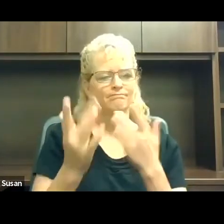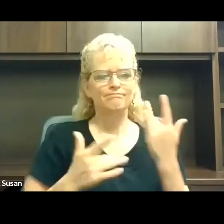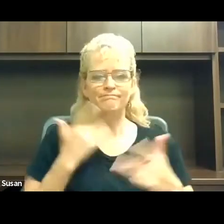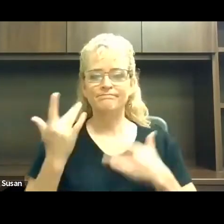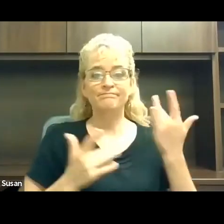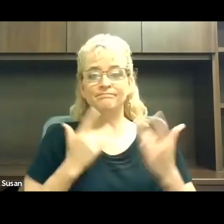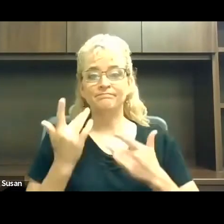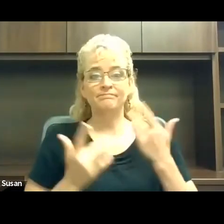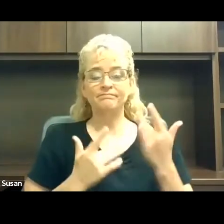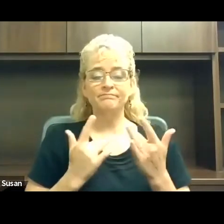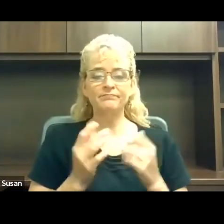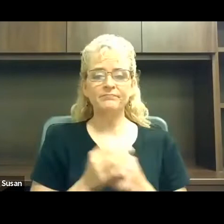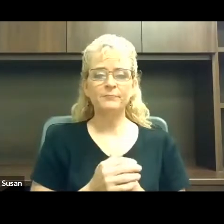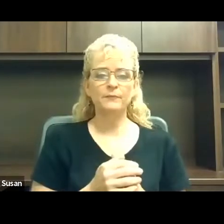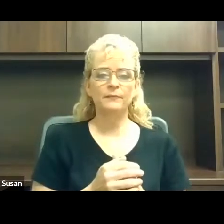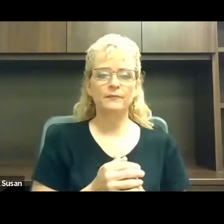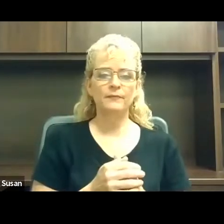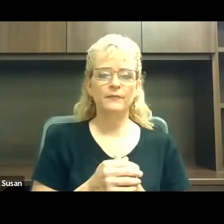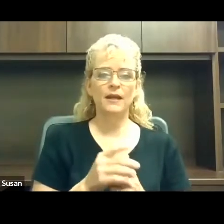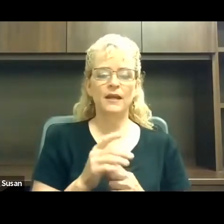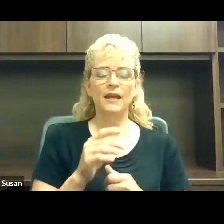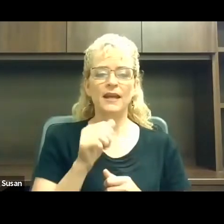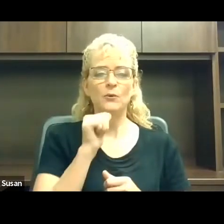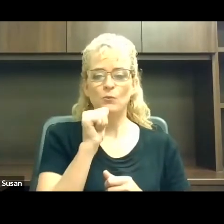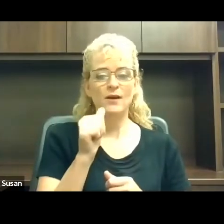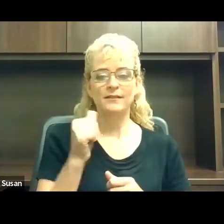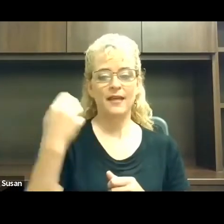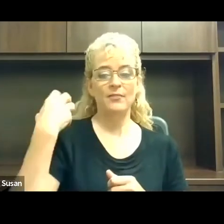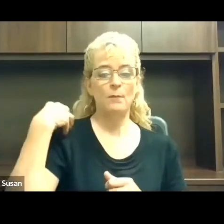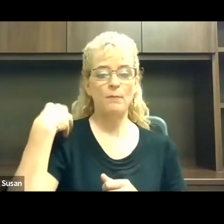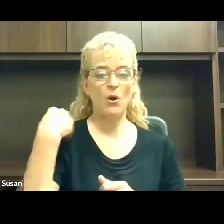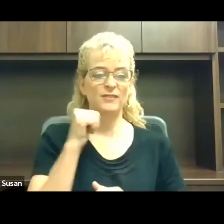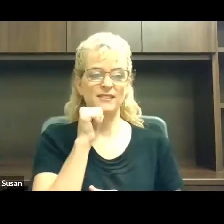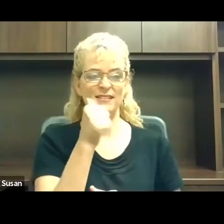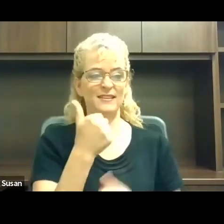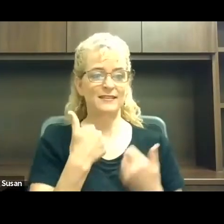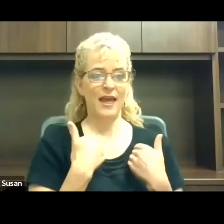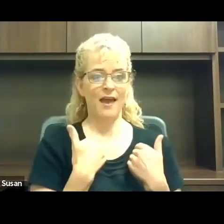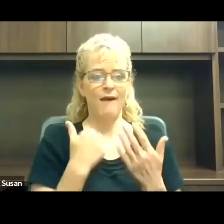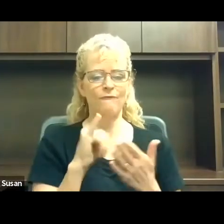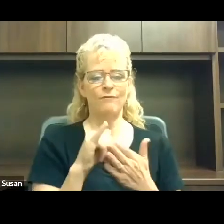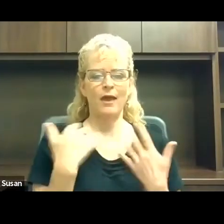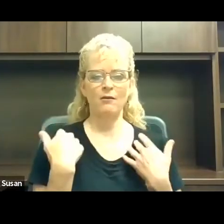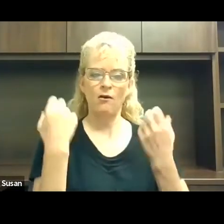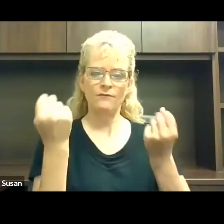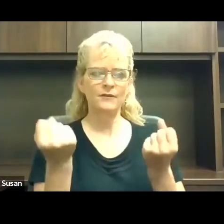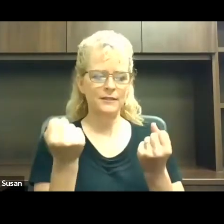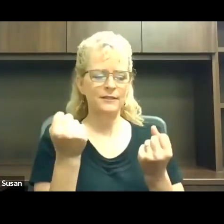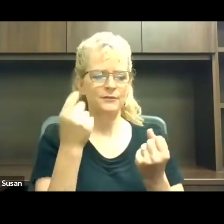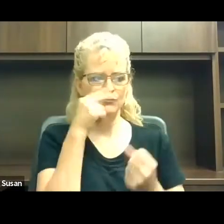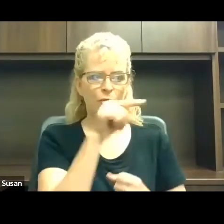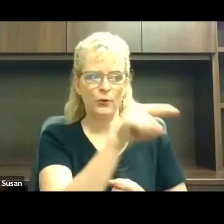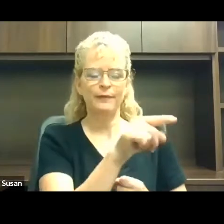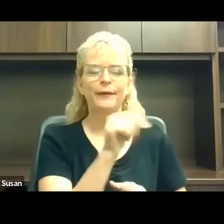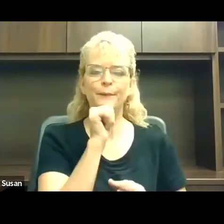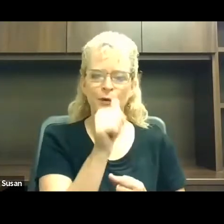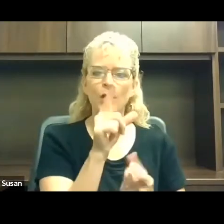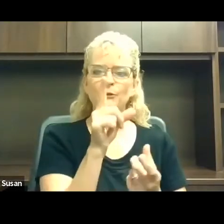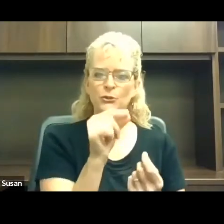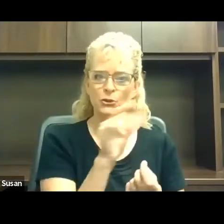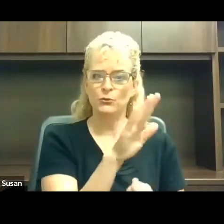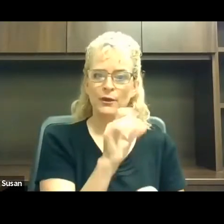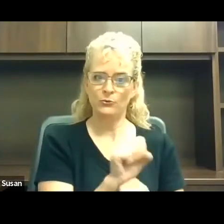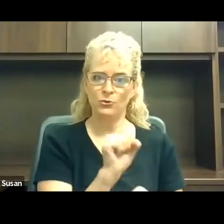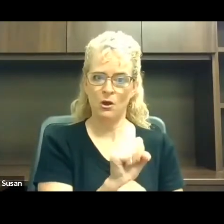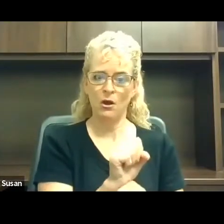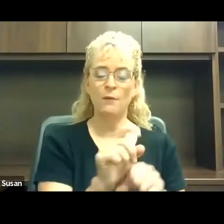wasn't that they necessarily lack confidence in people with disabilities ability to the job. They lack confidence in their own